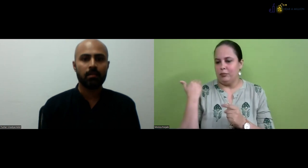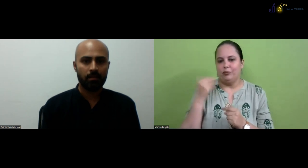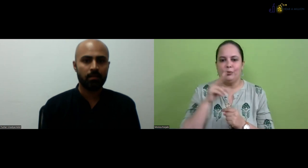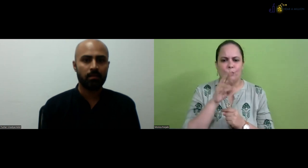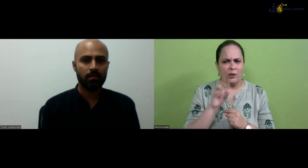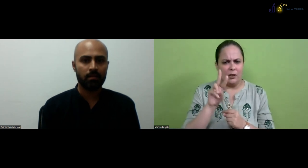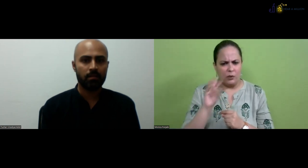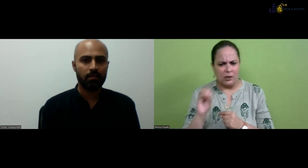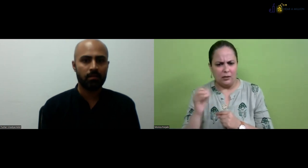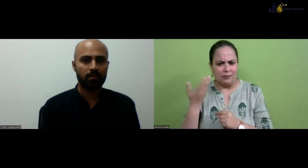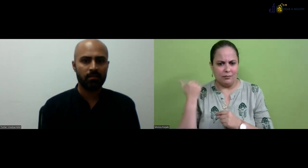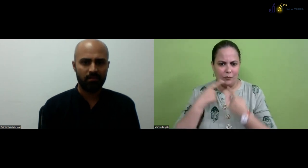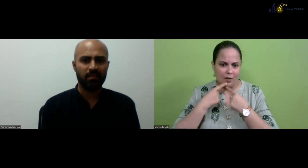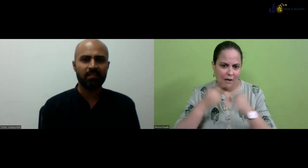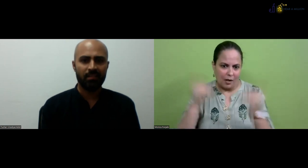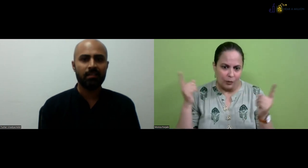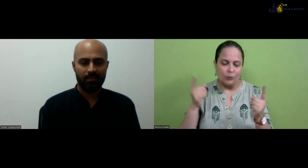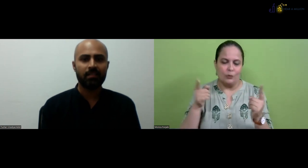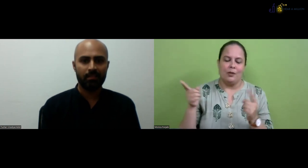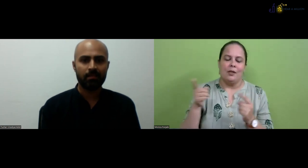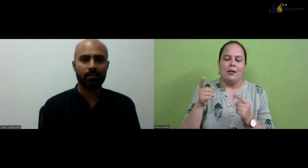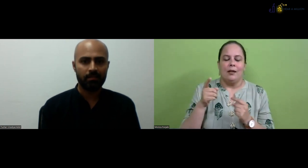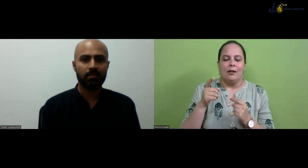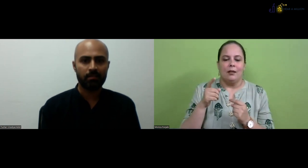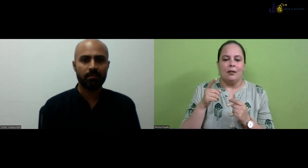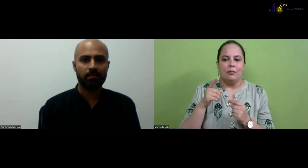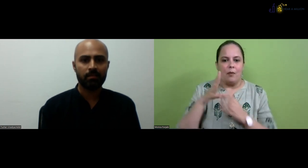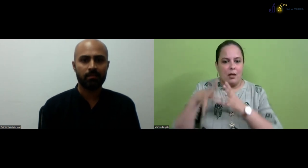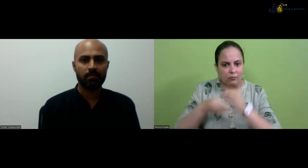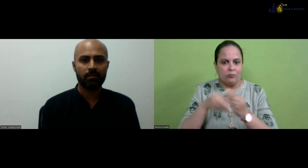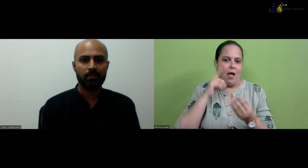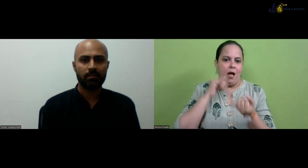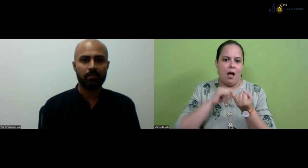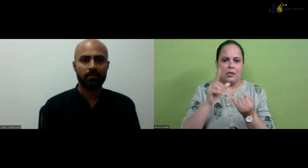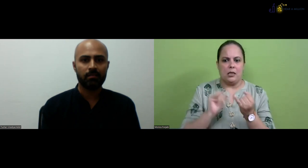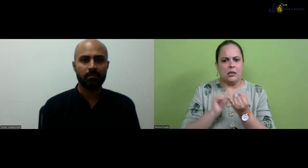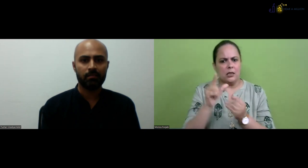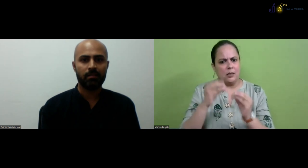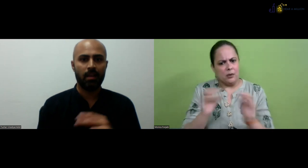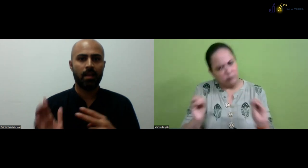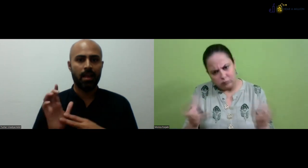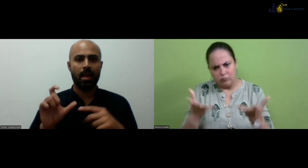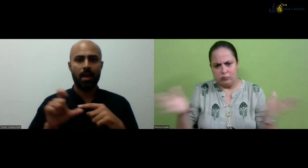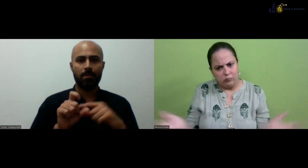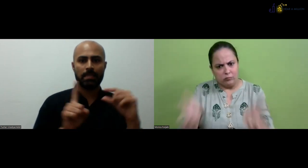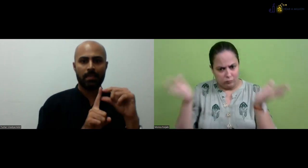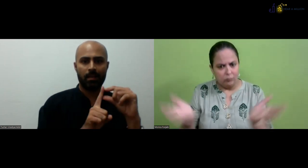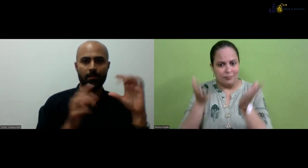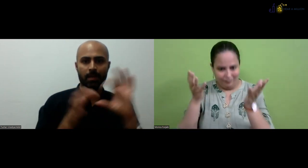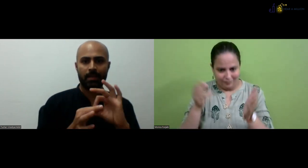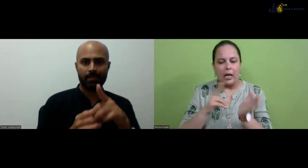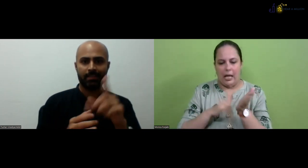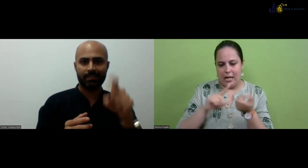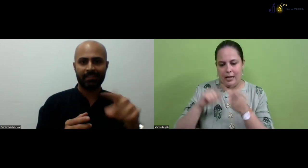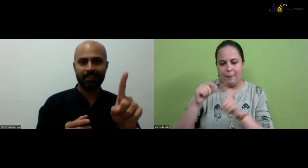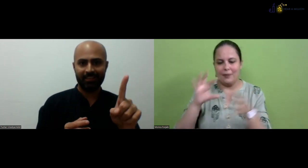So like our Honorable Prime Minister, what we have announced in 20, I think in 2020, that yeah, ISL will be